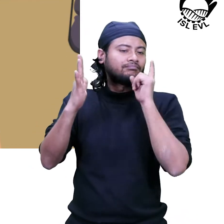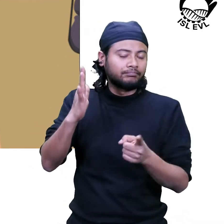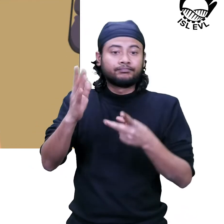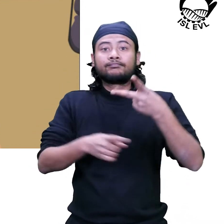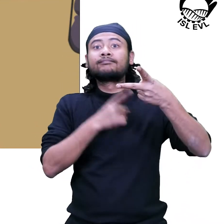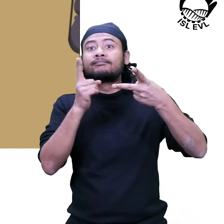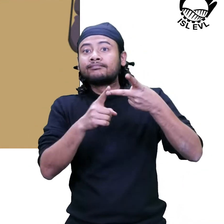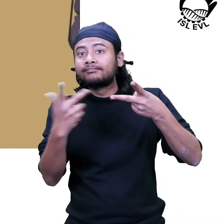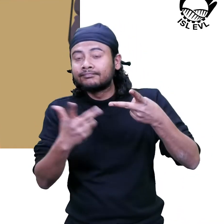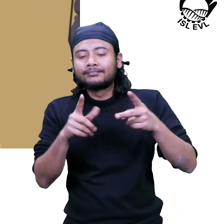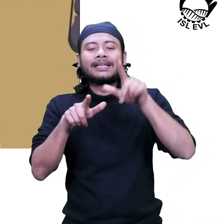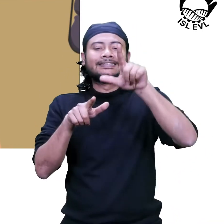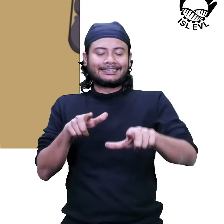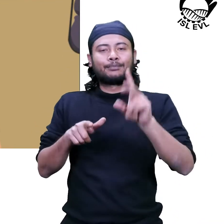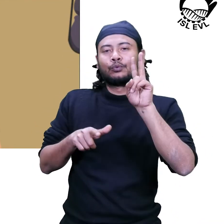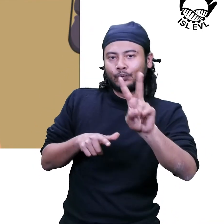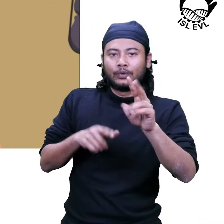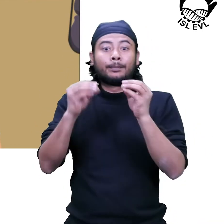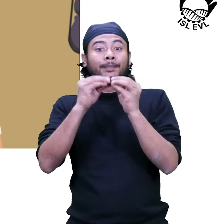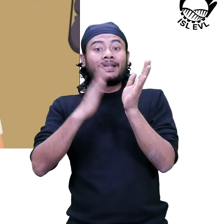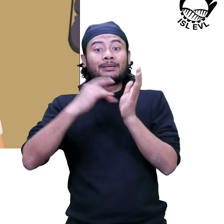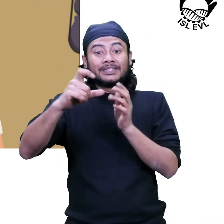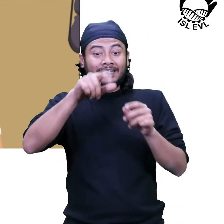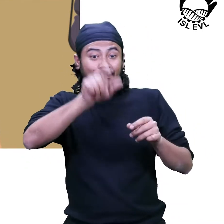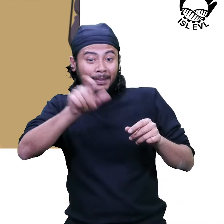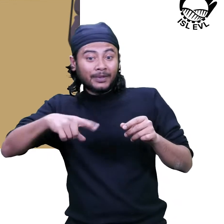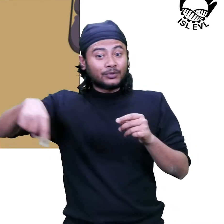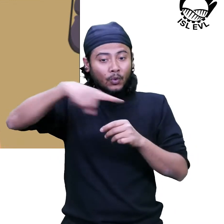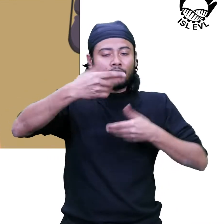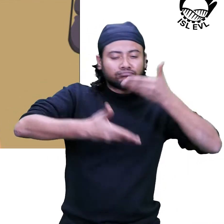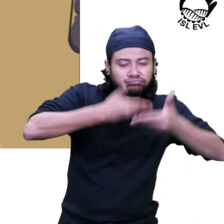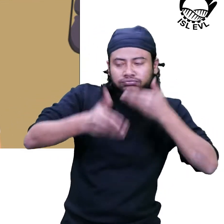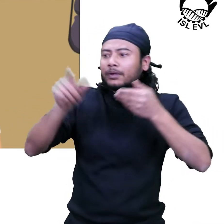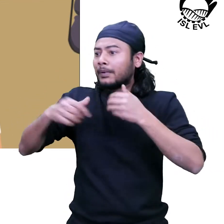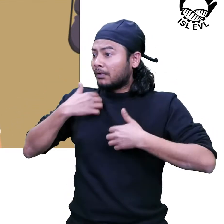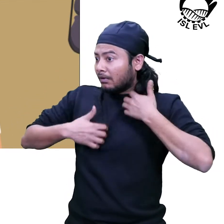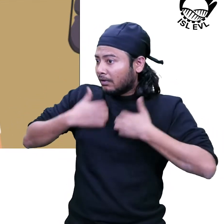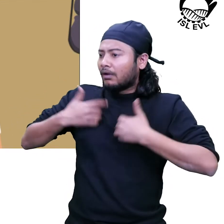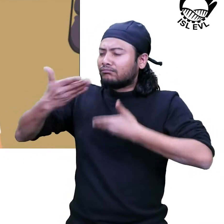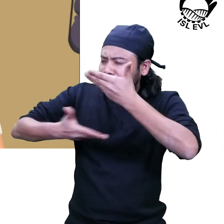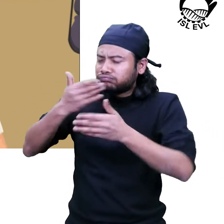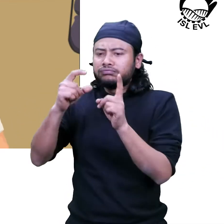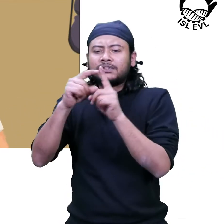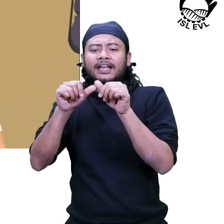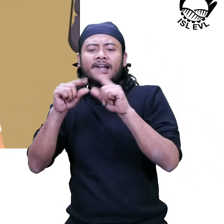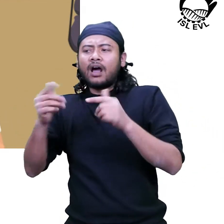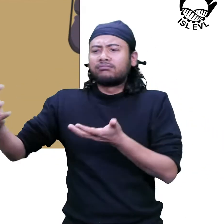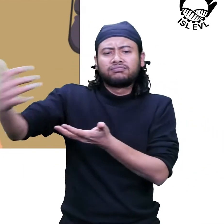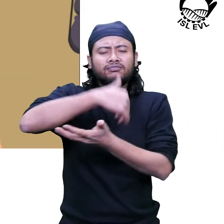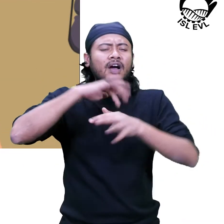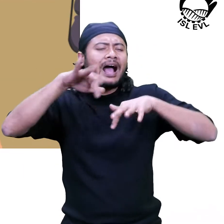2. Training of BMC members and interested public in collection of data on biological